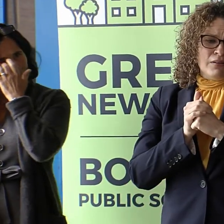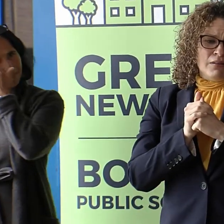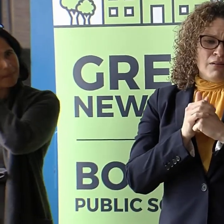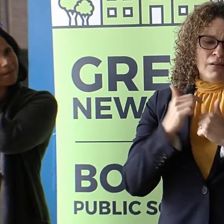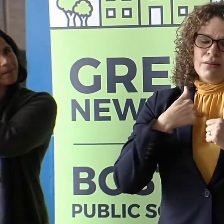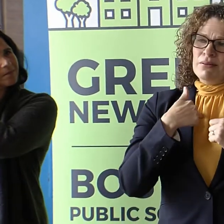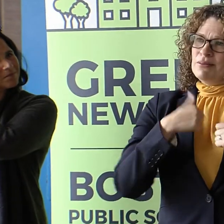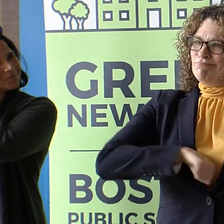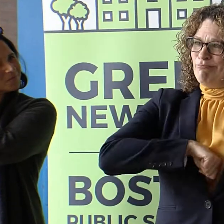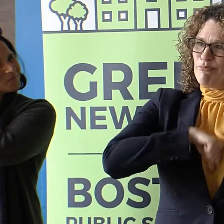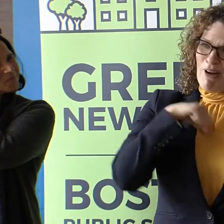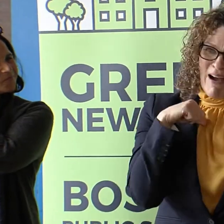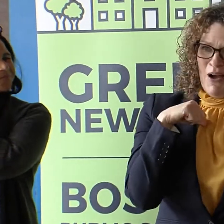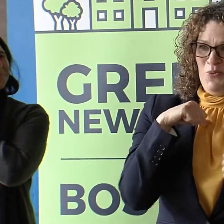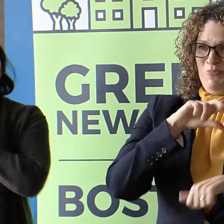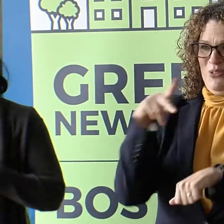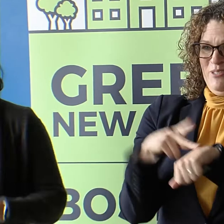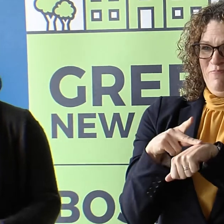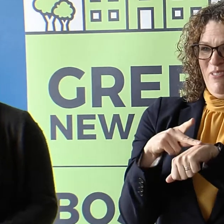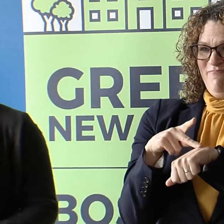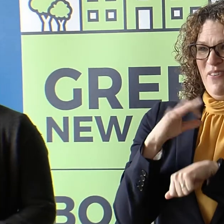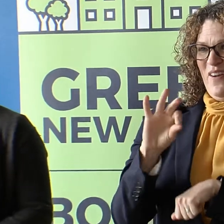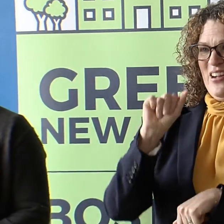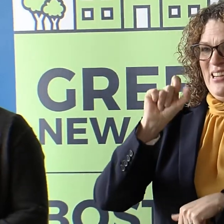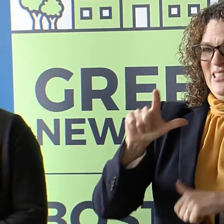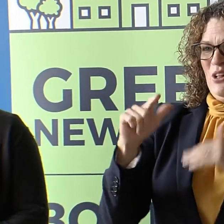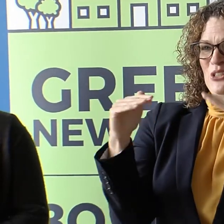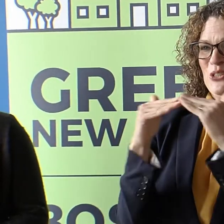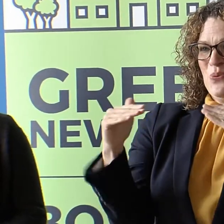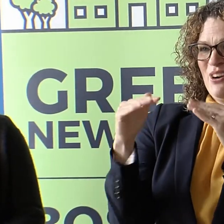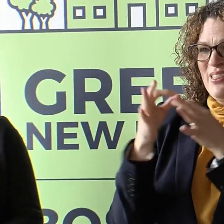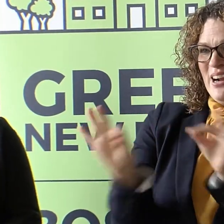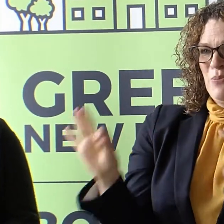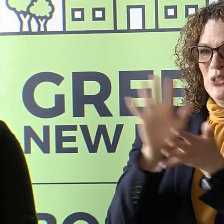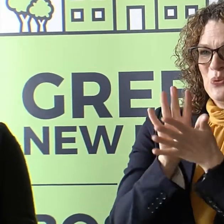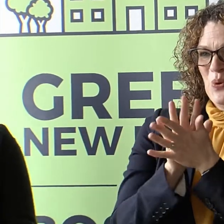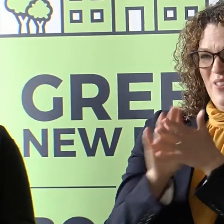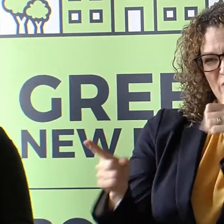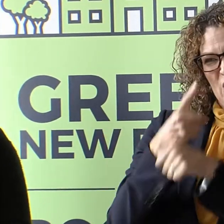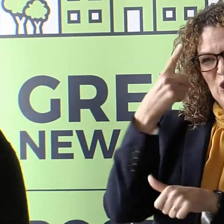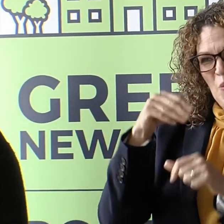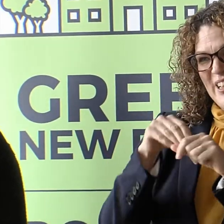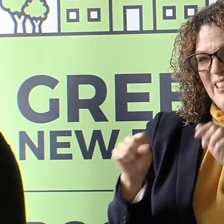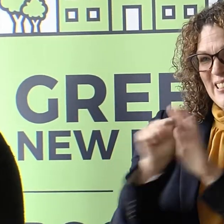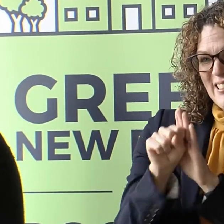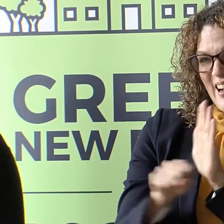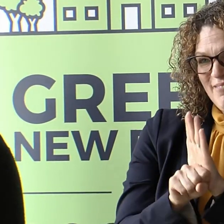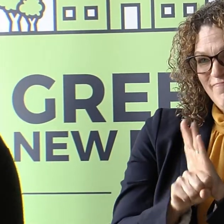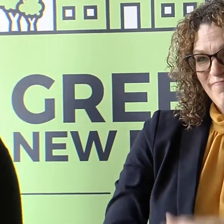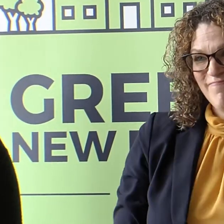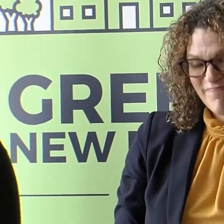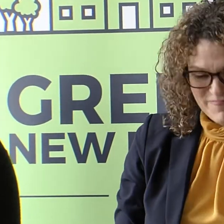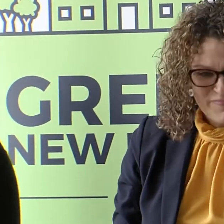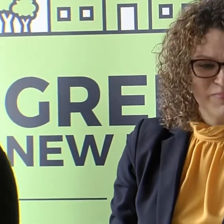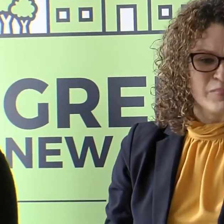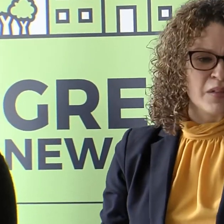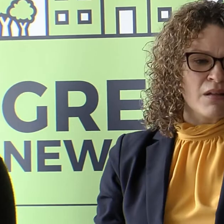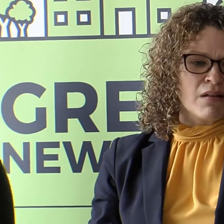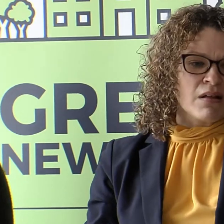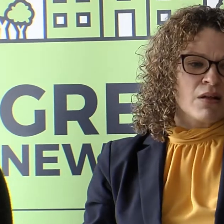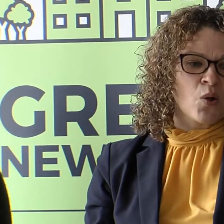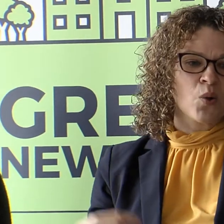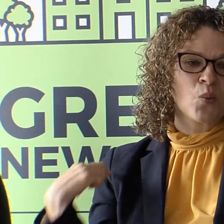Hard of Hearing. I am the proud principal of an American Sign Language, English Dual